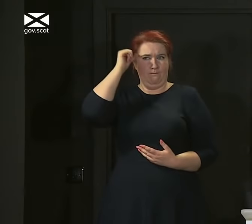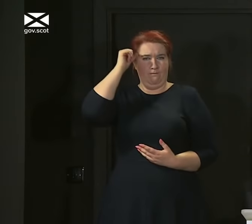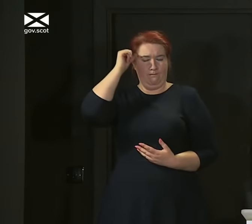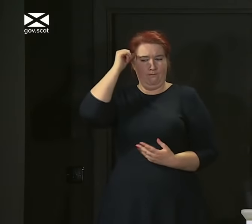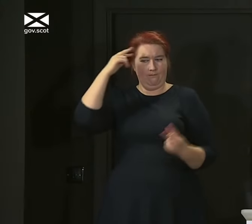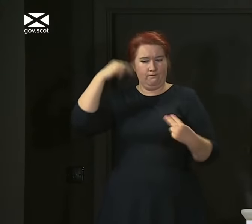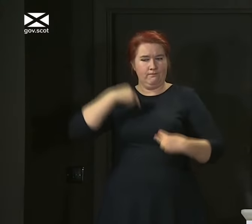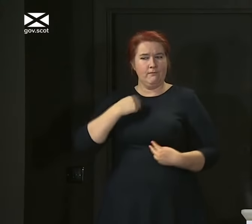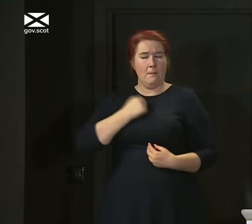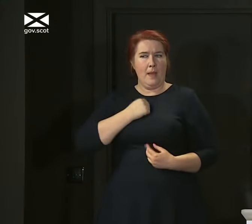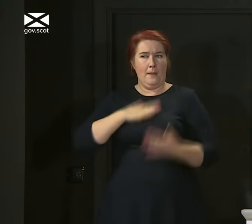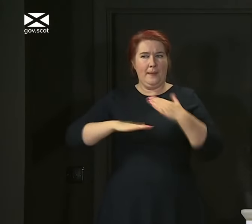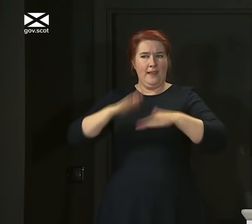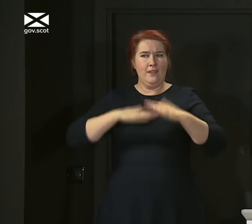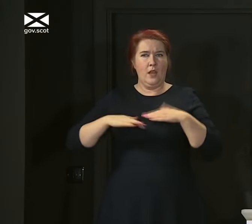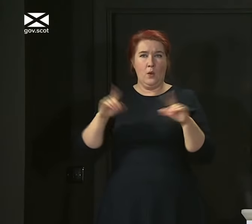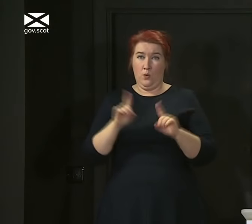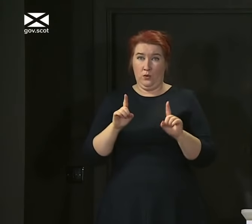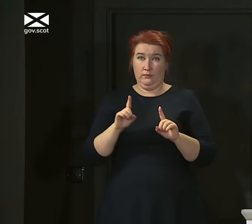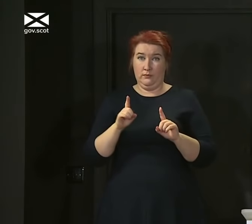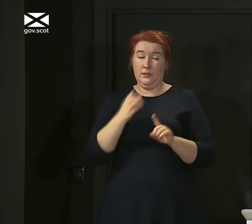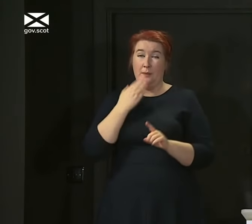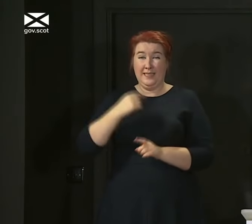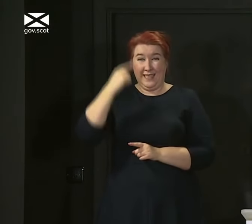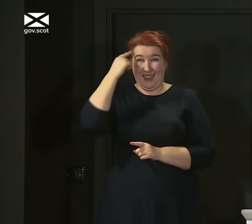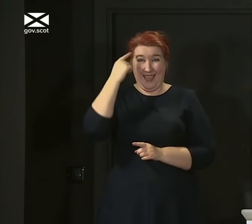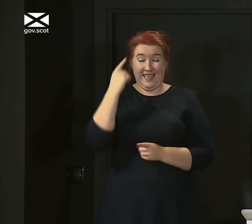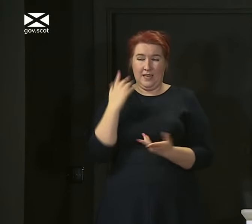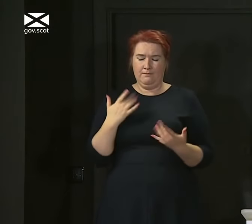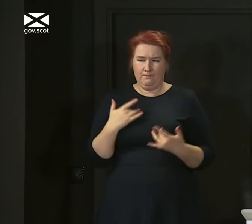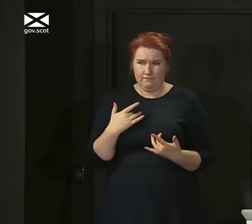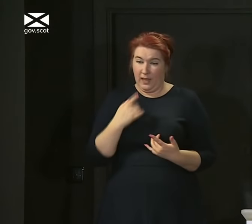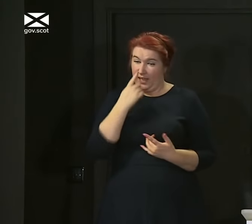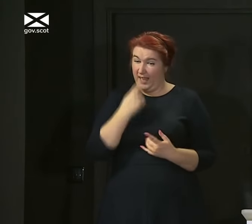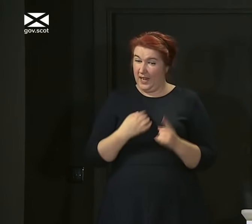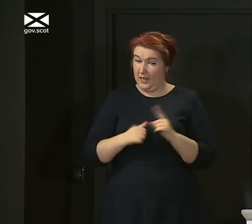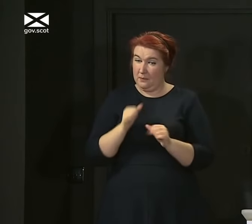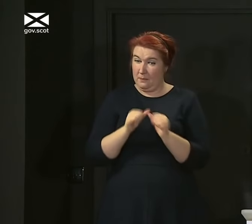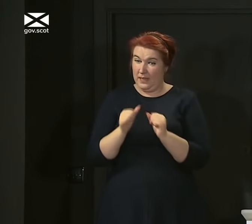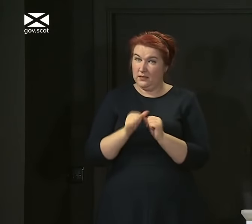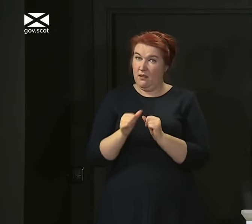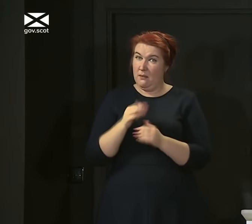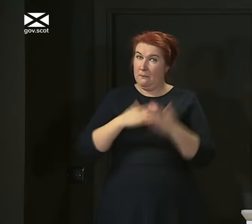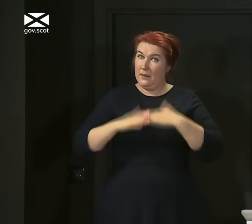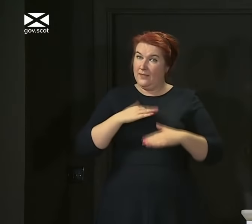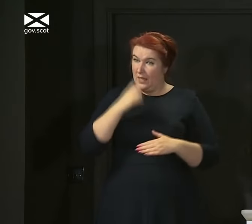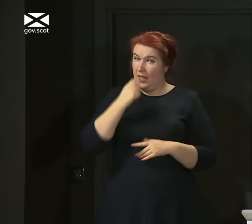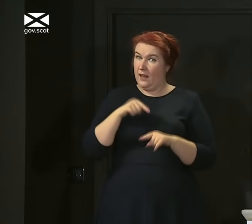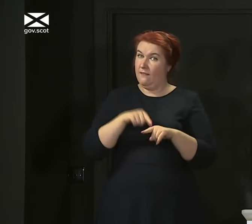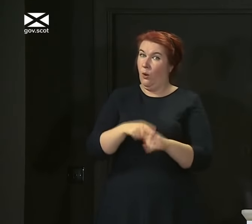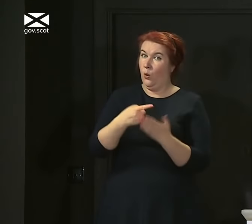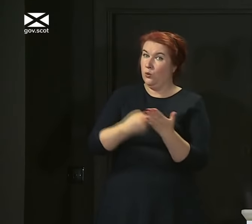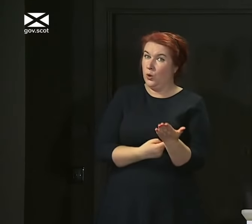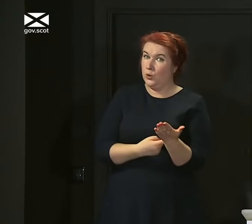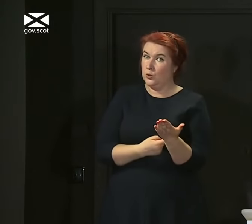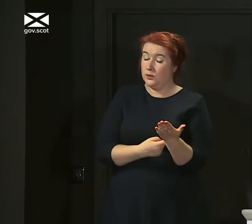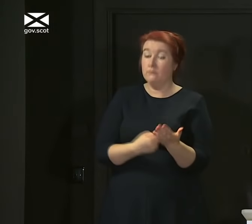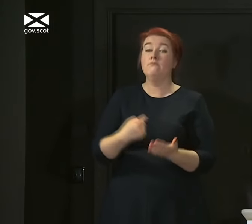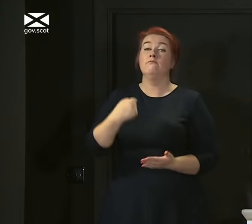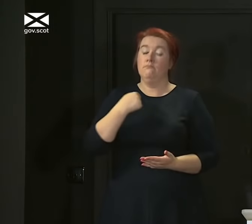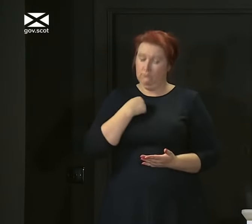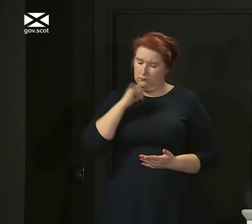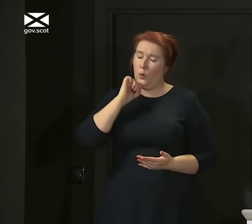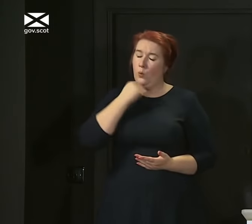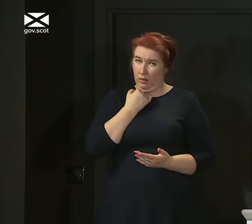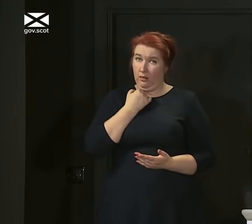our own behaviour and to think about if and how we can do better in complying with the rules. I will be doing